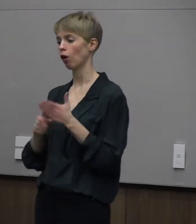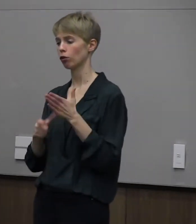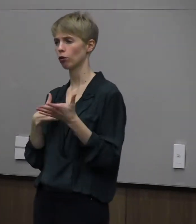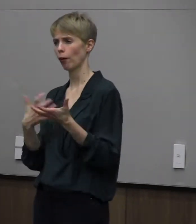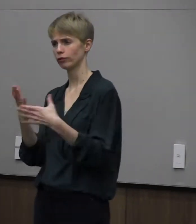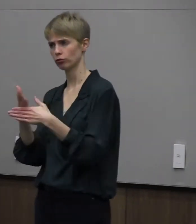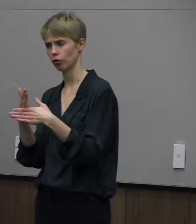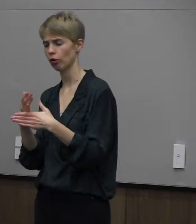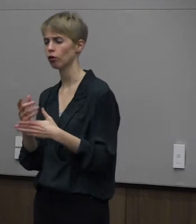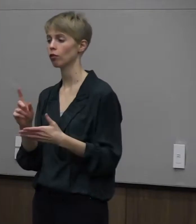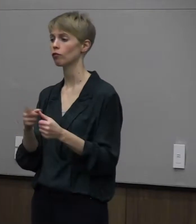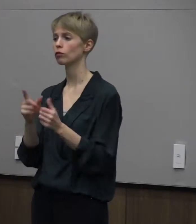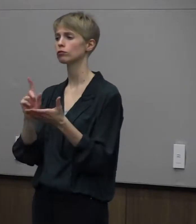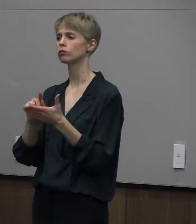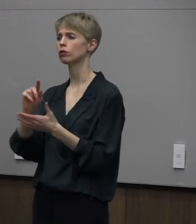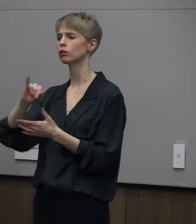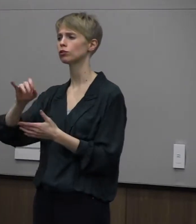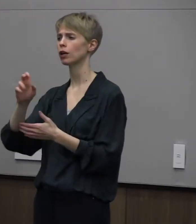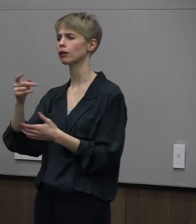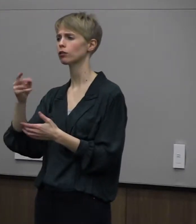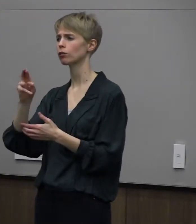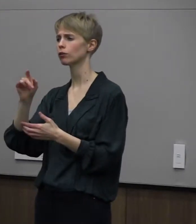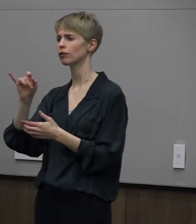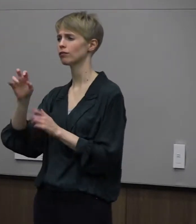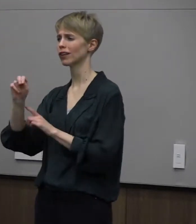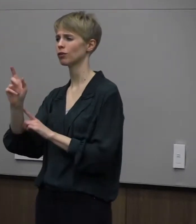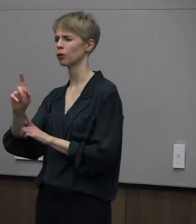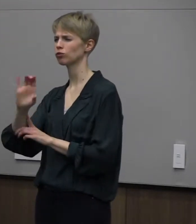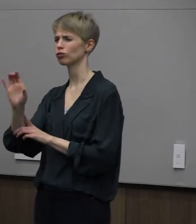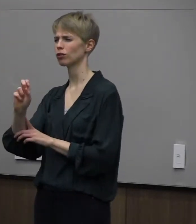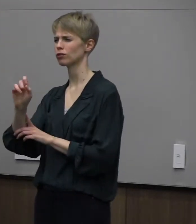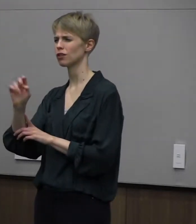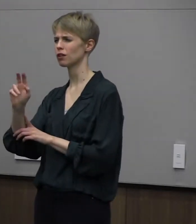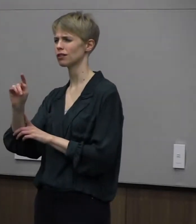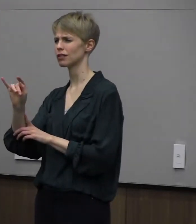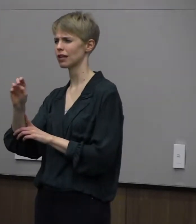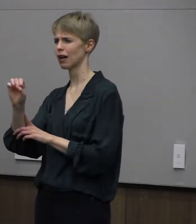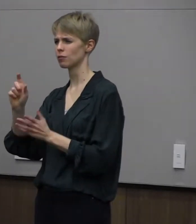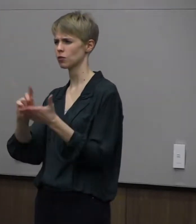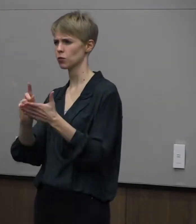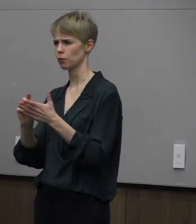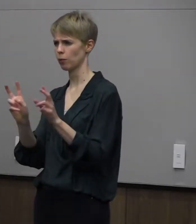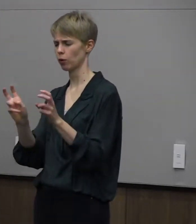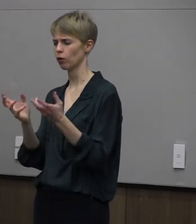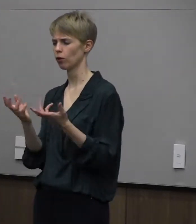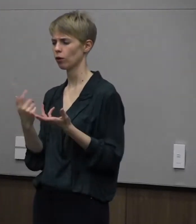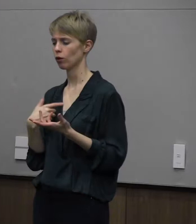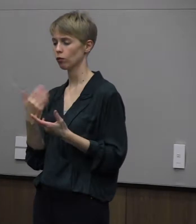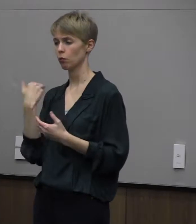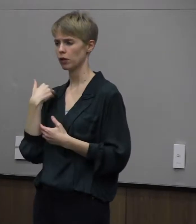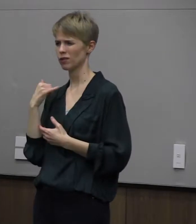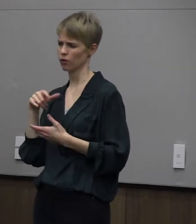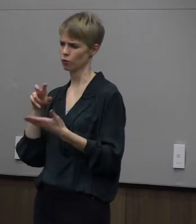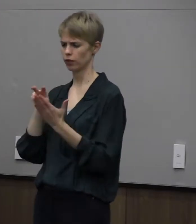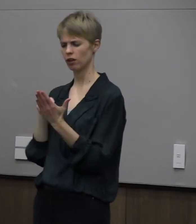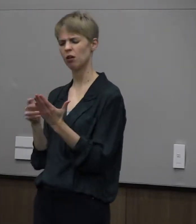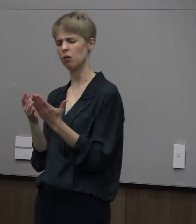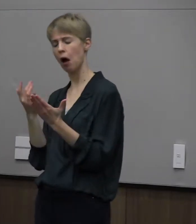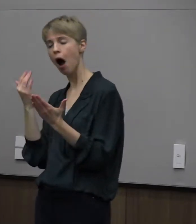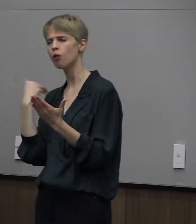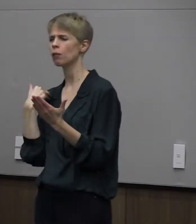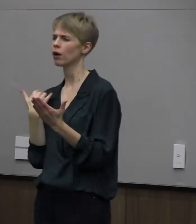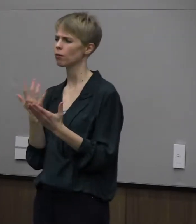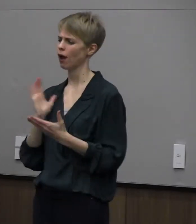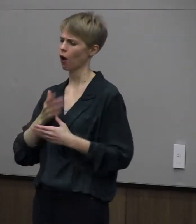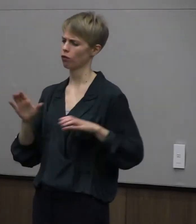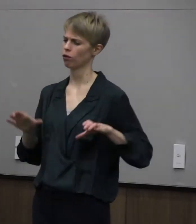published by Jack Griffin in the Chicago Sun Times. And I liked it because it reminds us that often our actions speak much louder than our